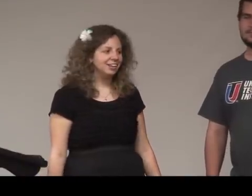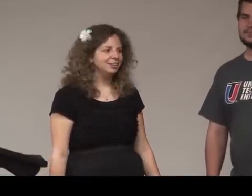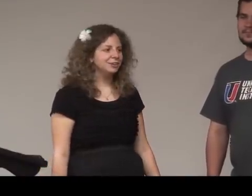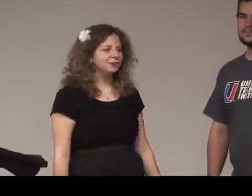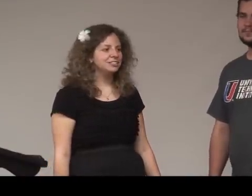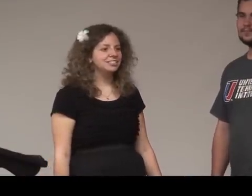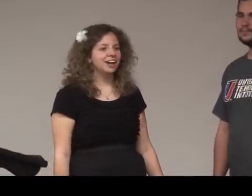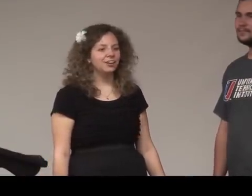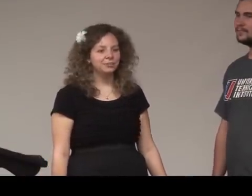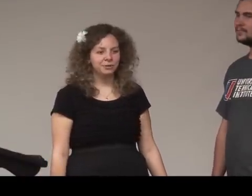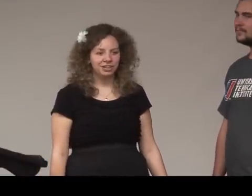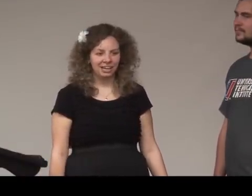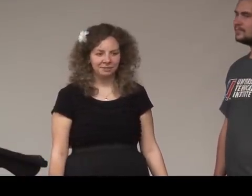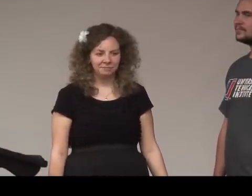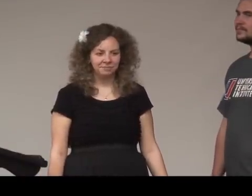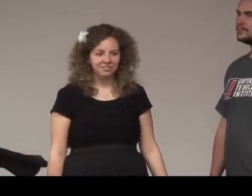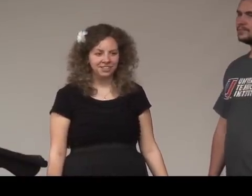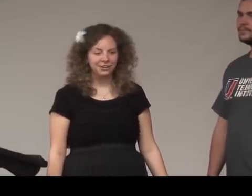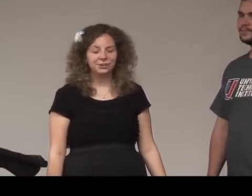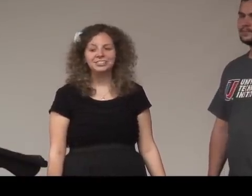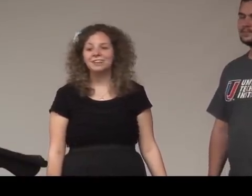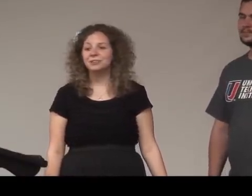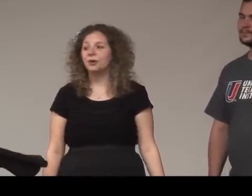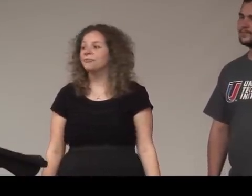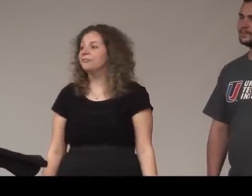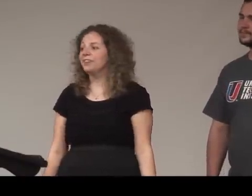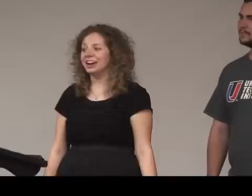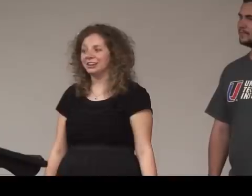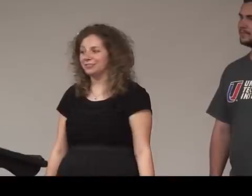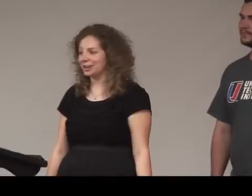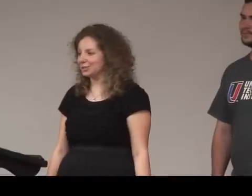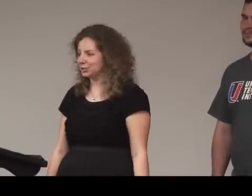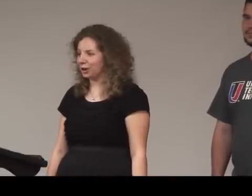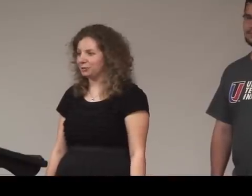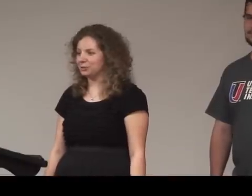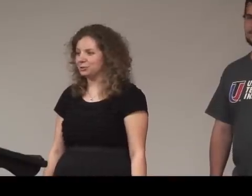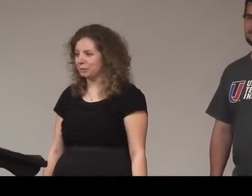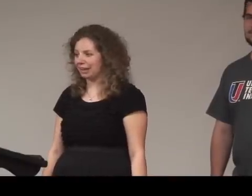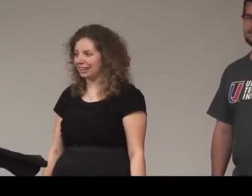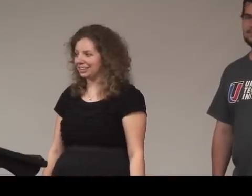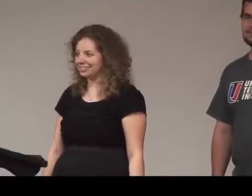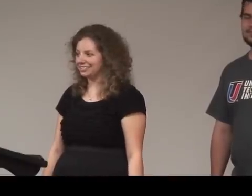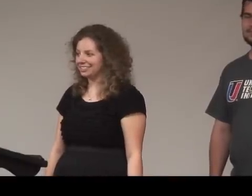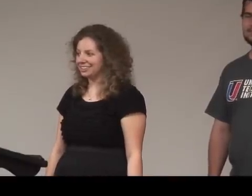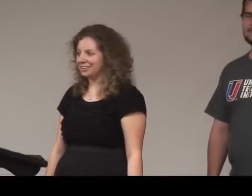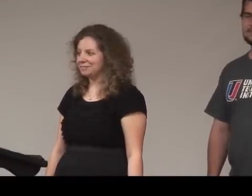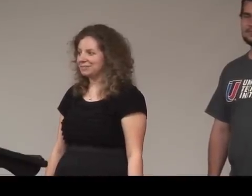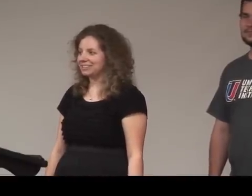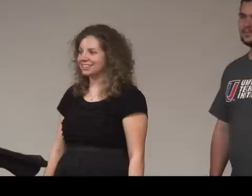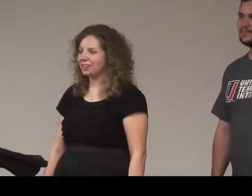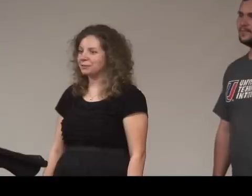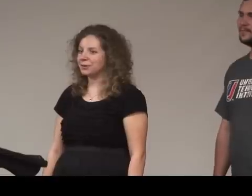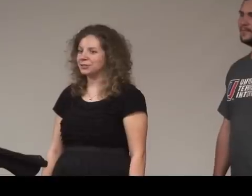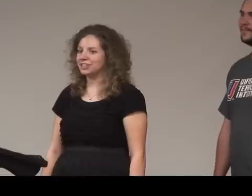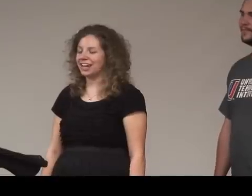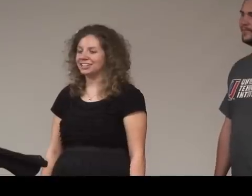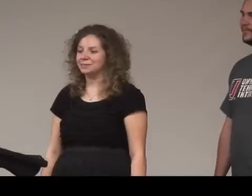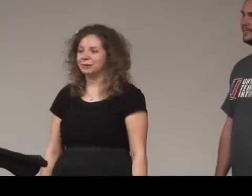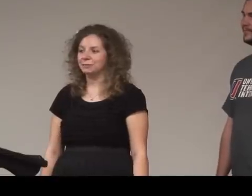you're going to tell them your name now you're going to have to go very very slow when you spell it because the other person has to be